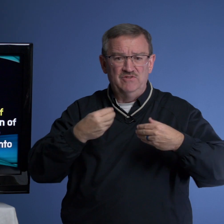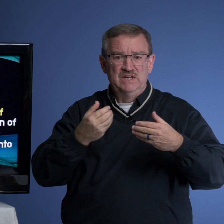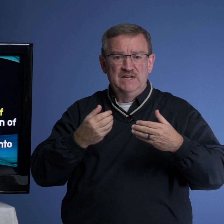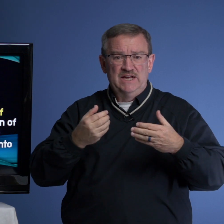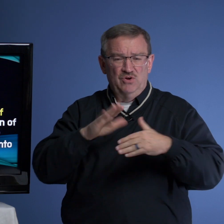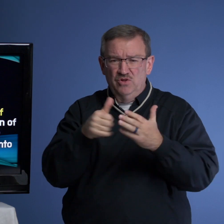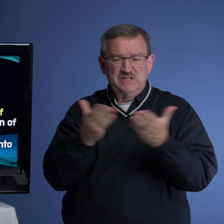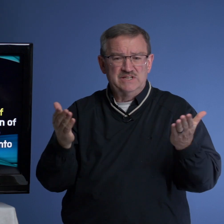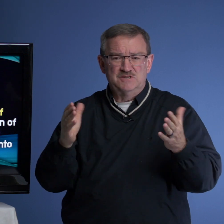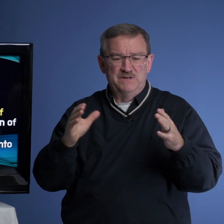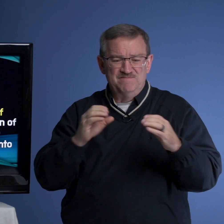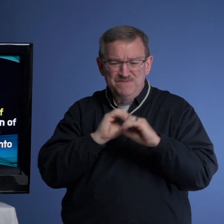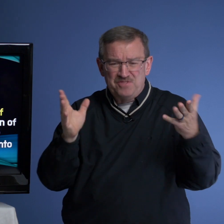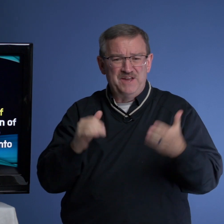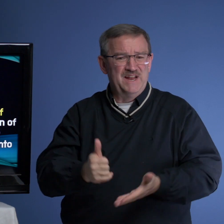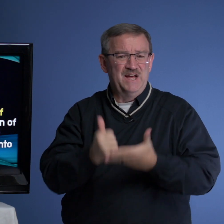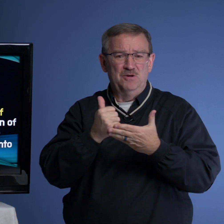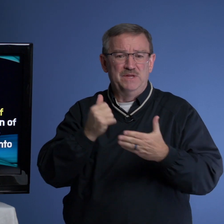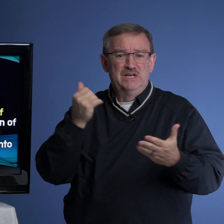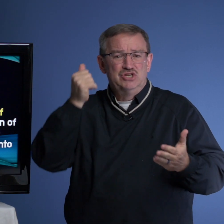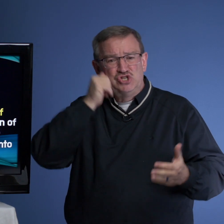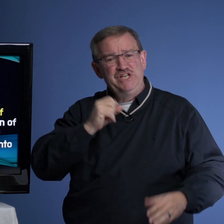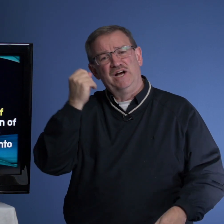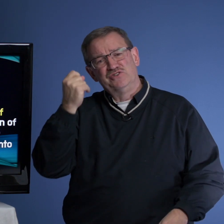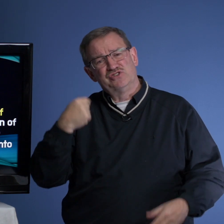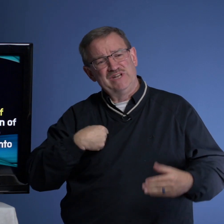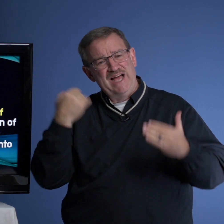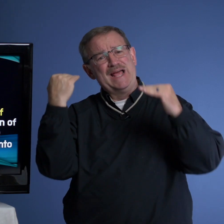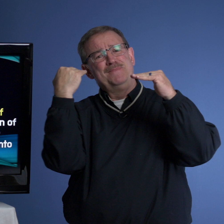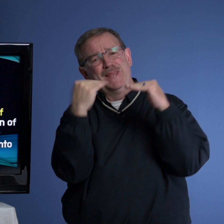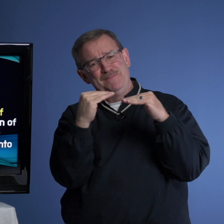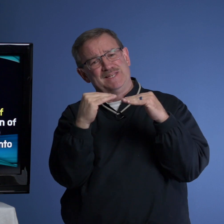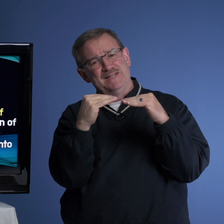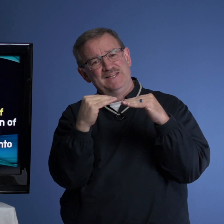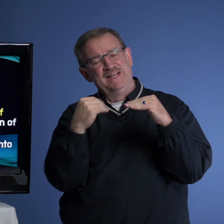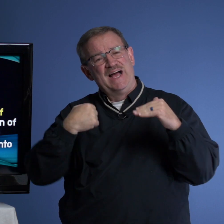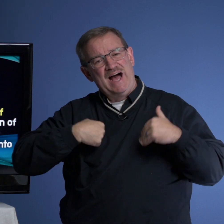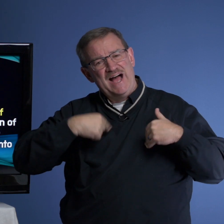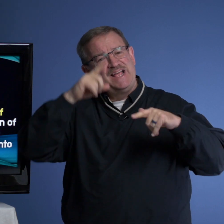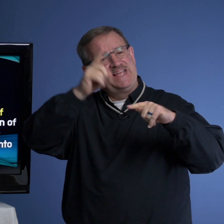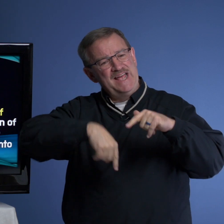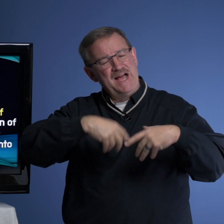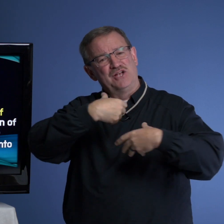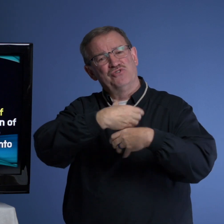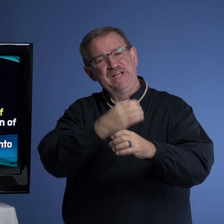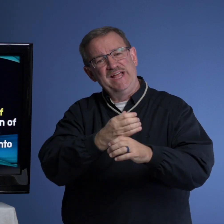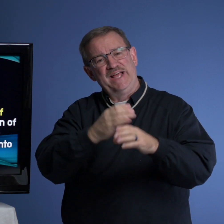and all these things, but nothing had helped. She understood I am limited. I cannot create a